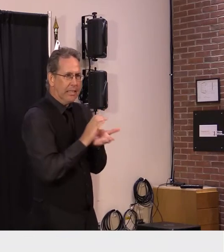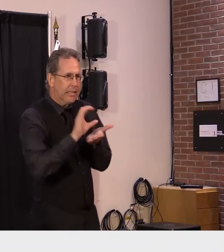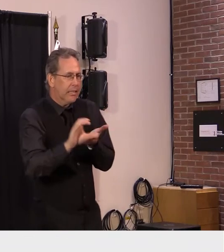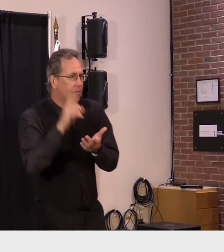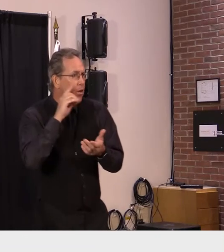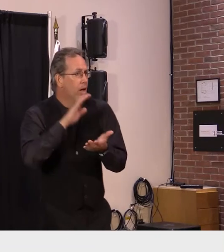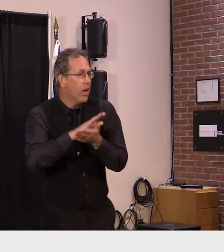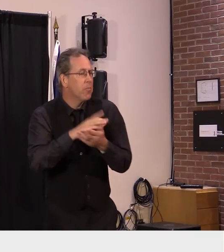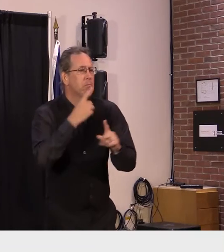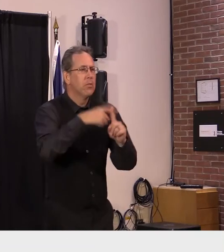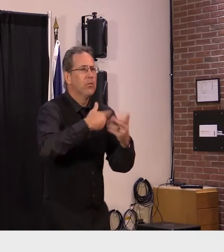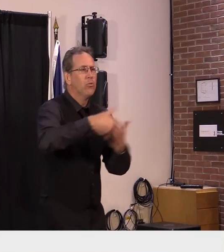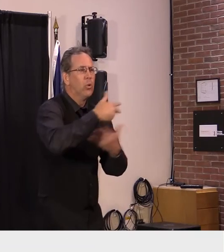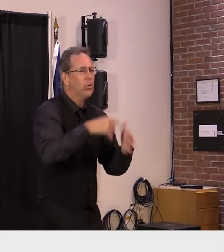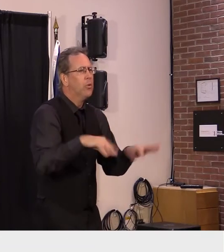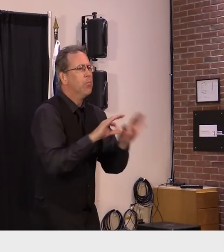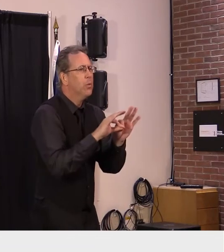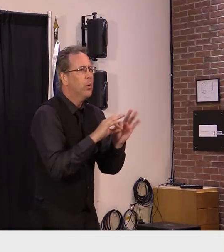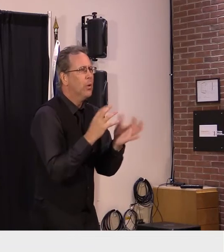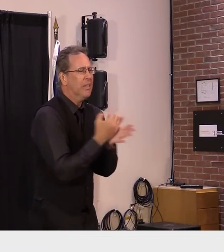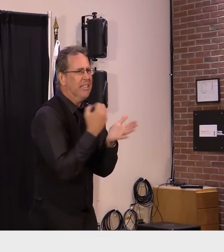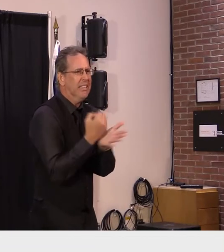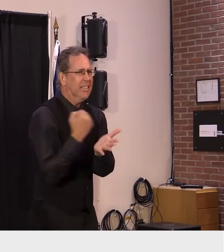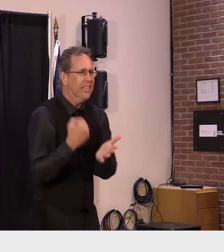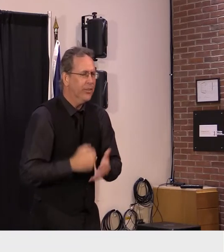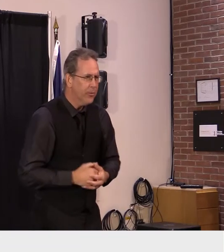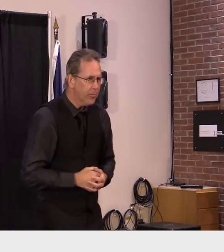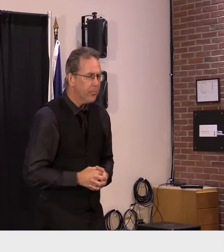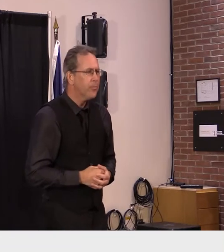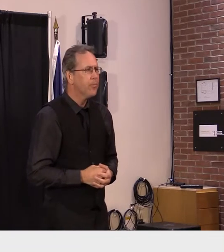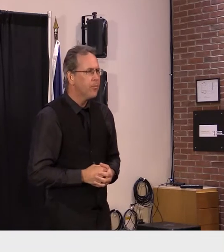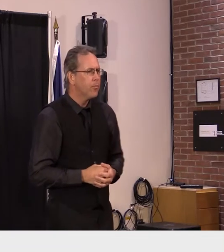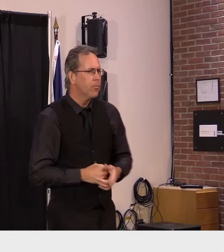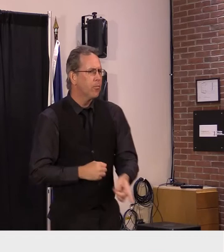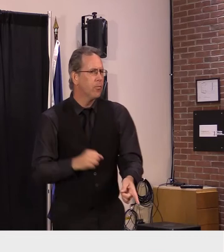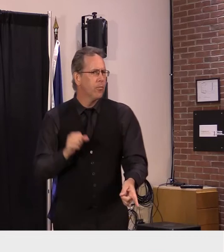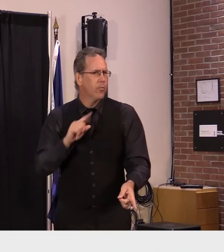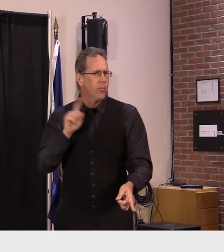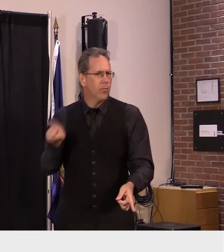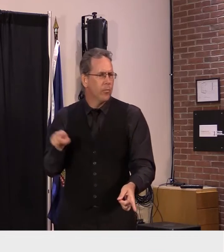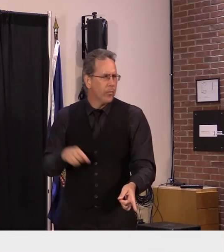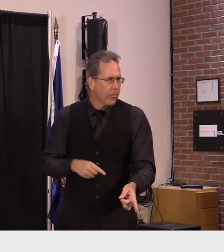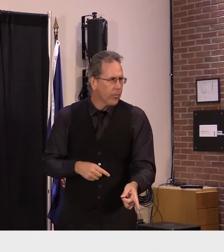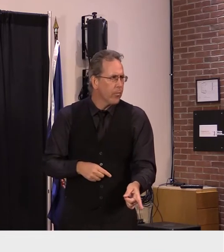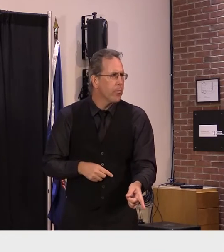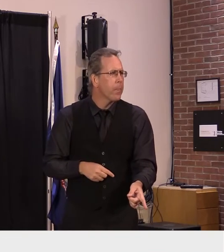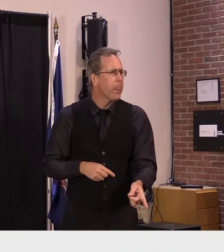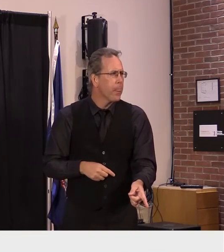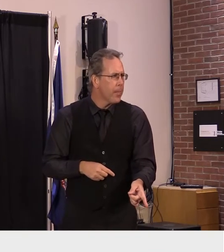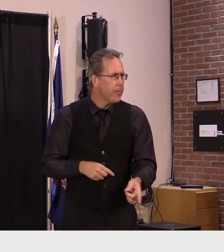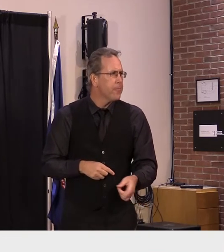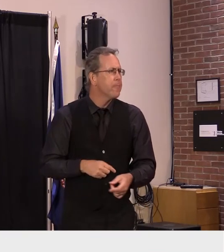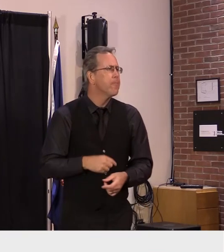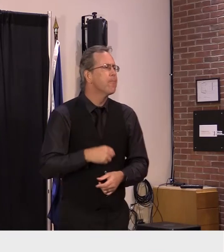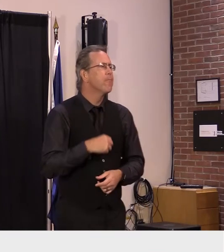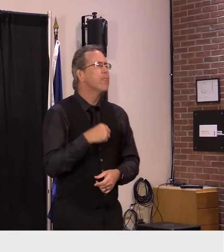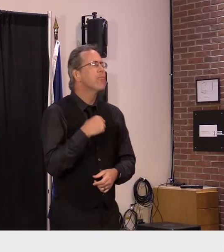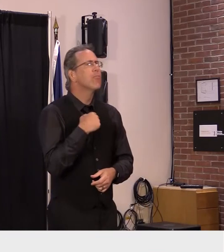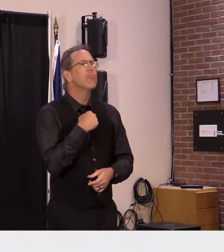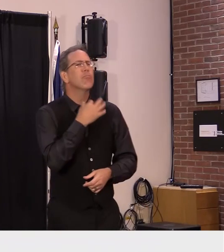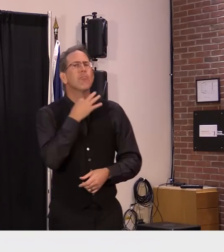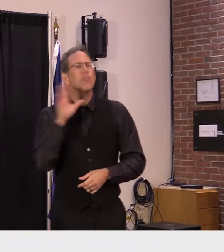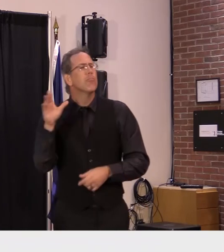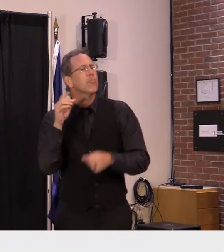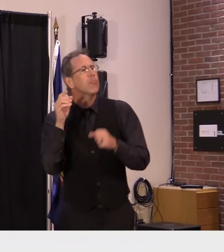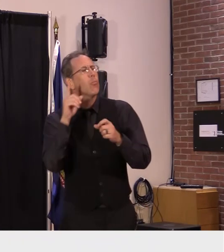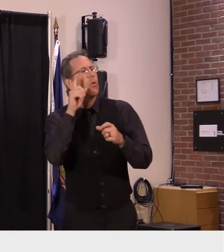one of the strategies that's often uh utilized for for academic recovery